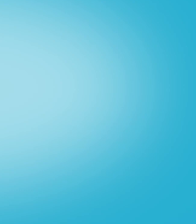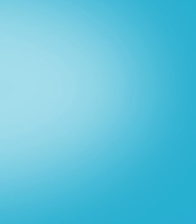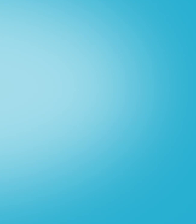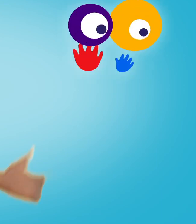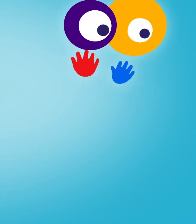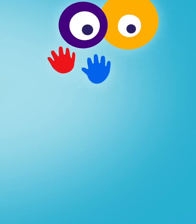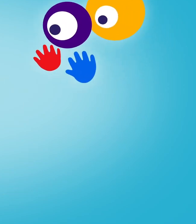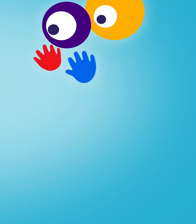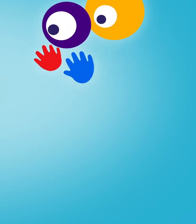Fire! Go!